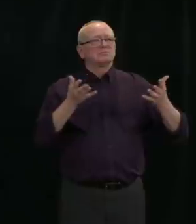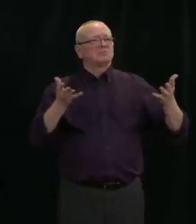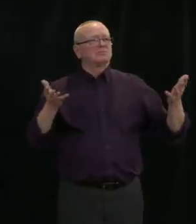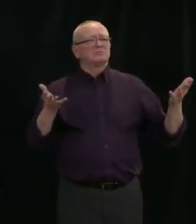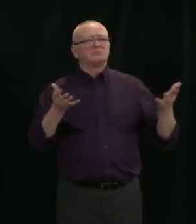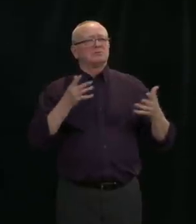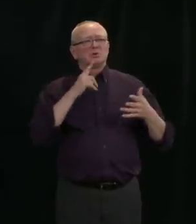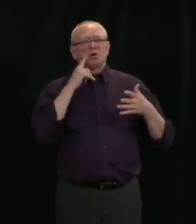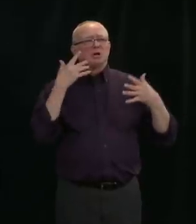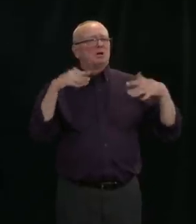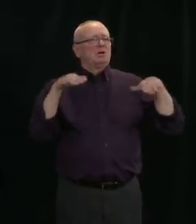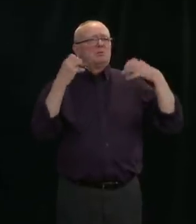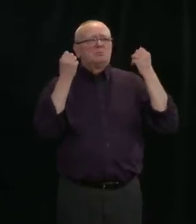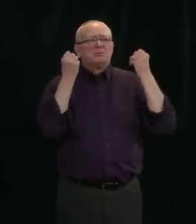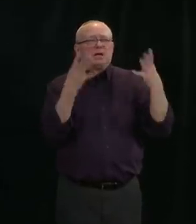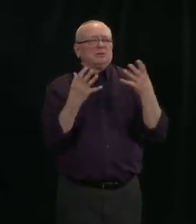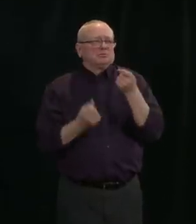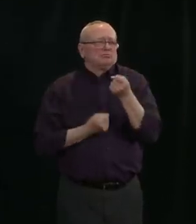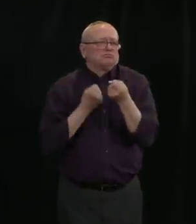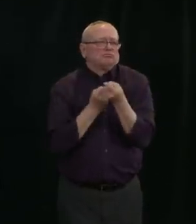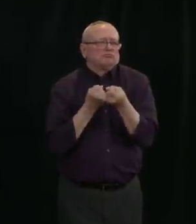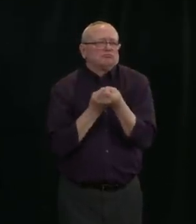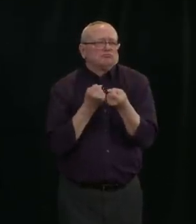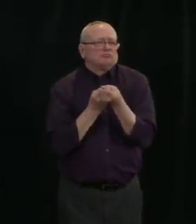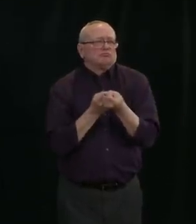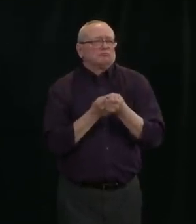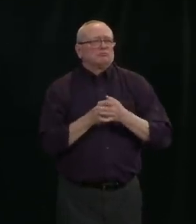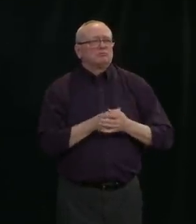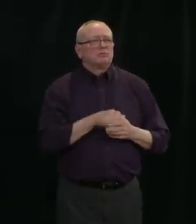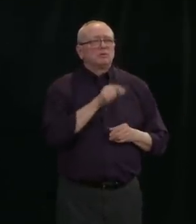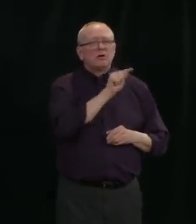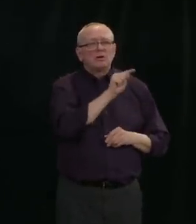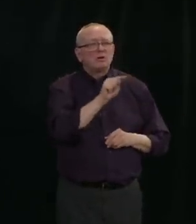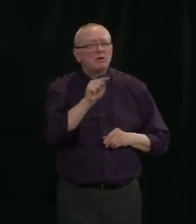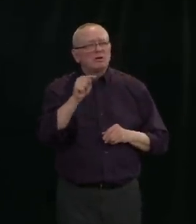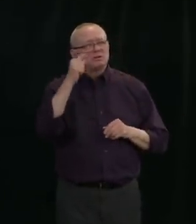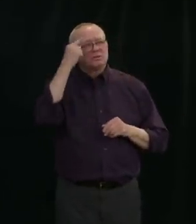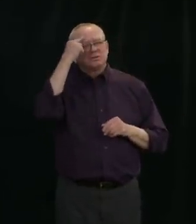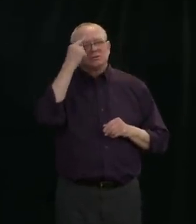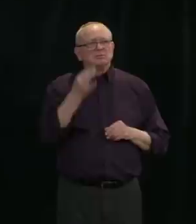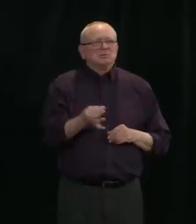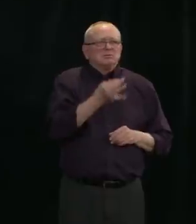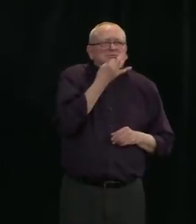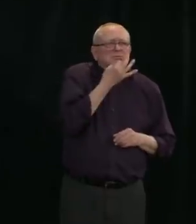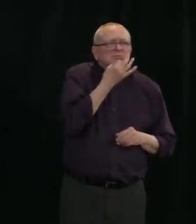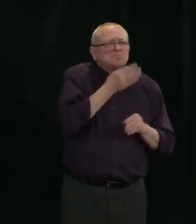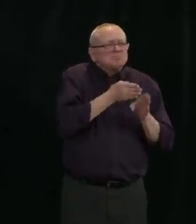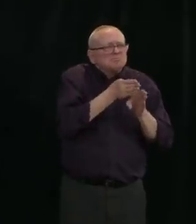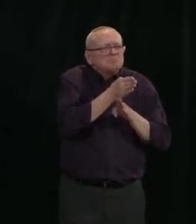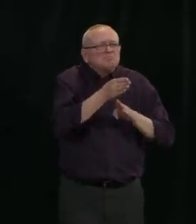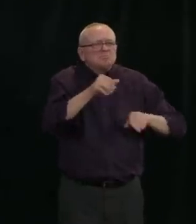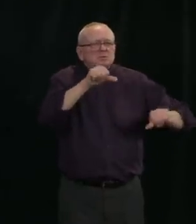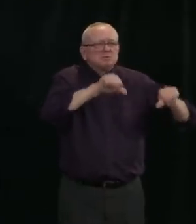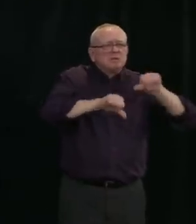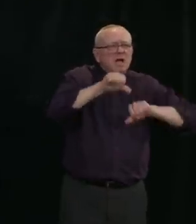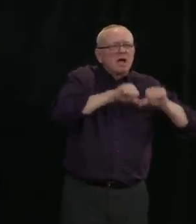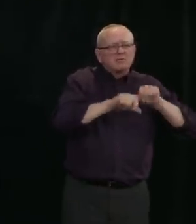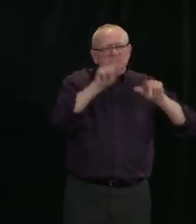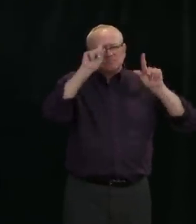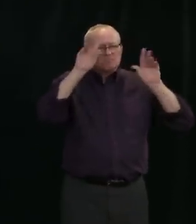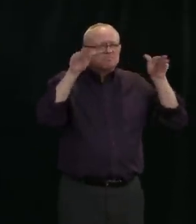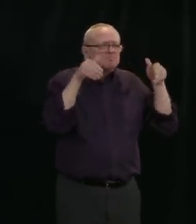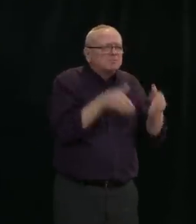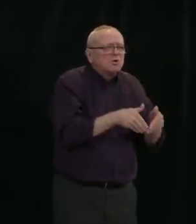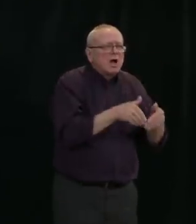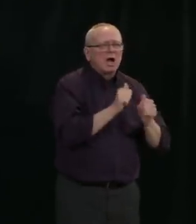are some of our best scientific minds, now focused on developing new ways to protect us from the virus, including as part of